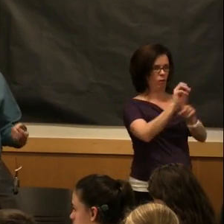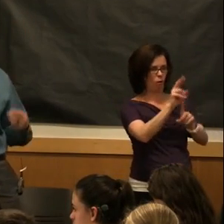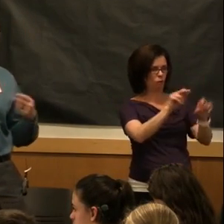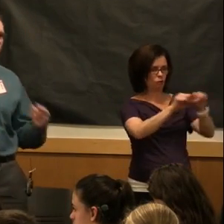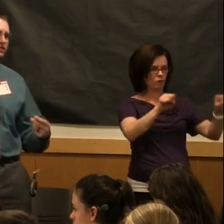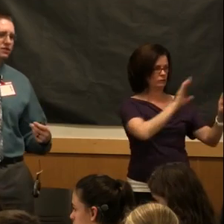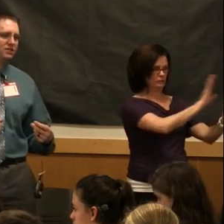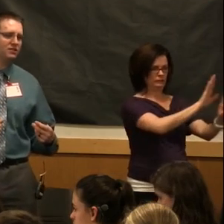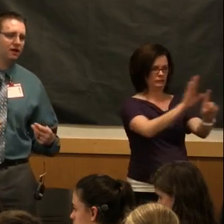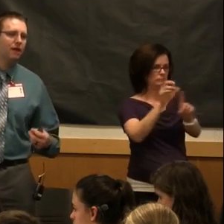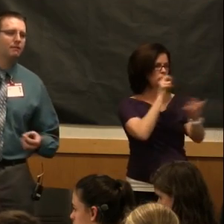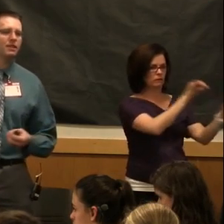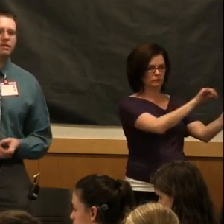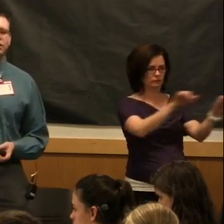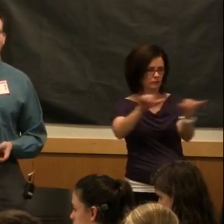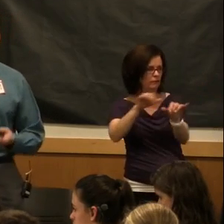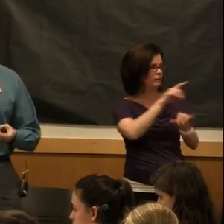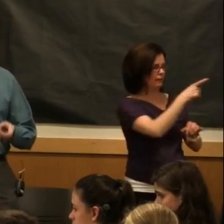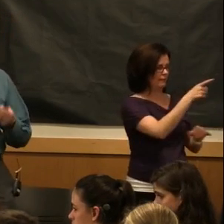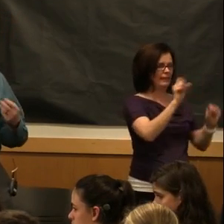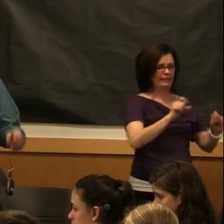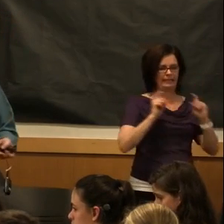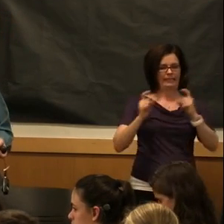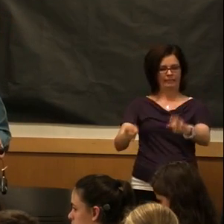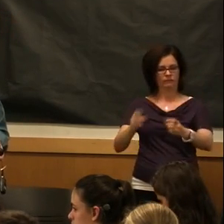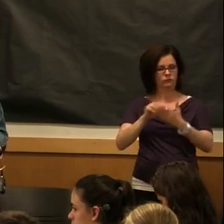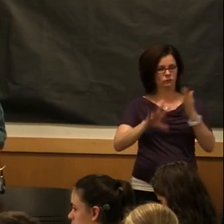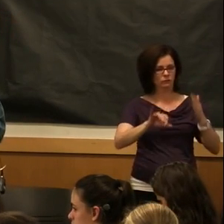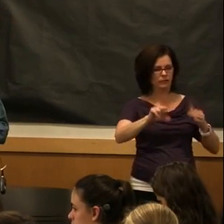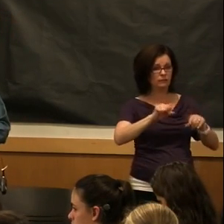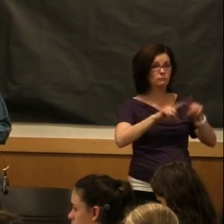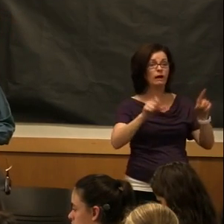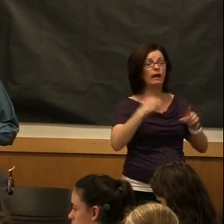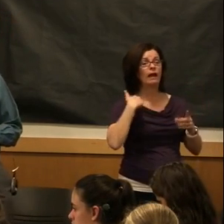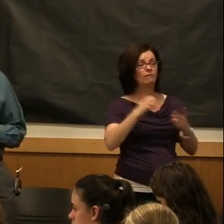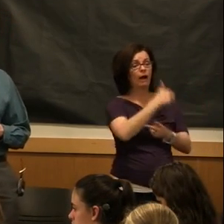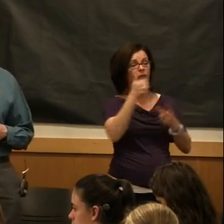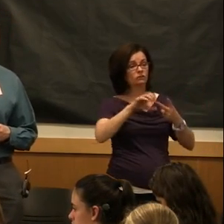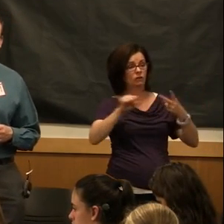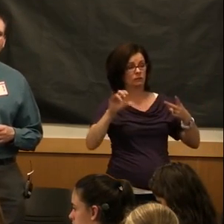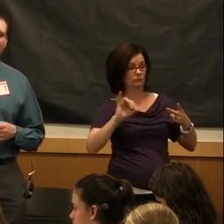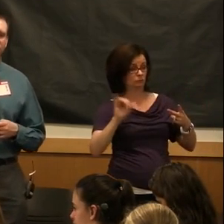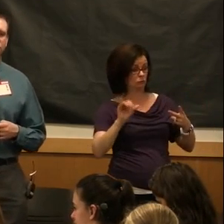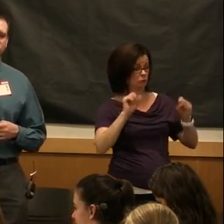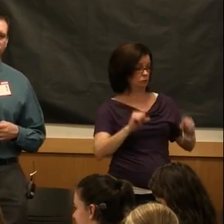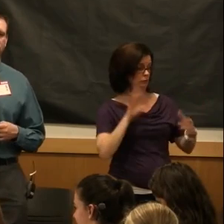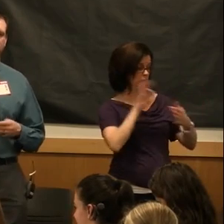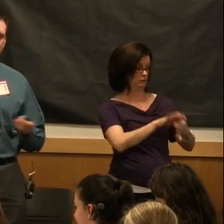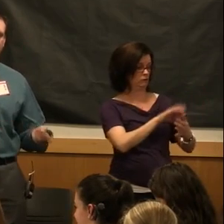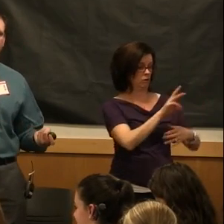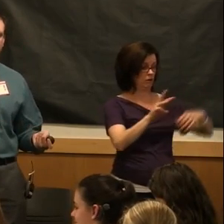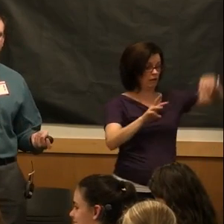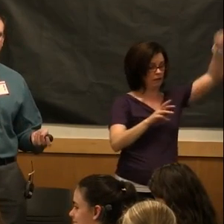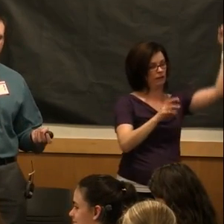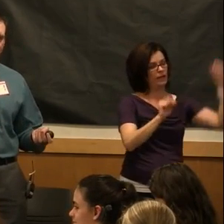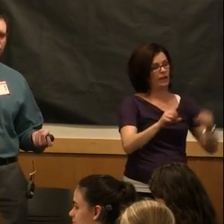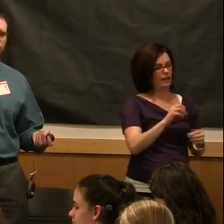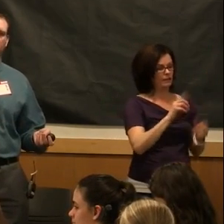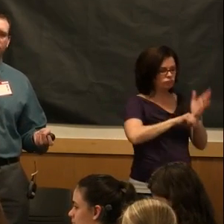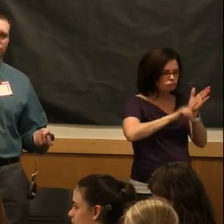their own scholarships that they can award to students, but then there's a lot of outside scholarships that you can find by going online and just searching for